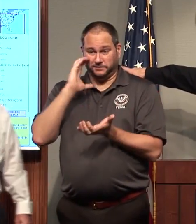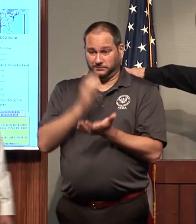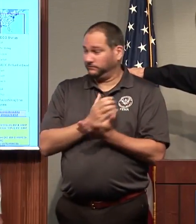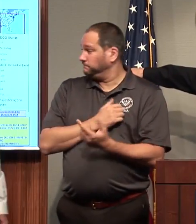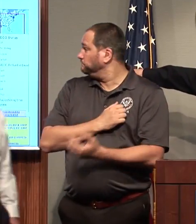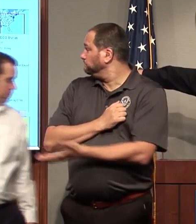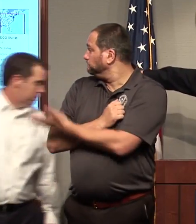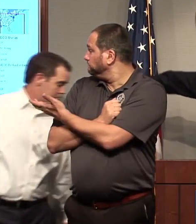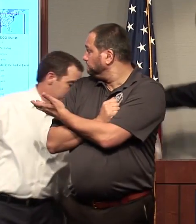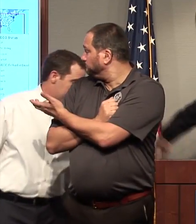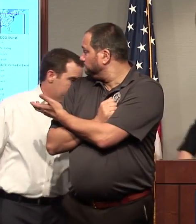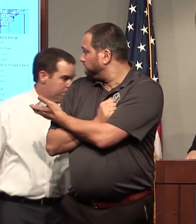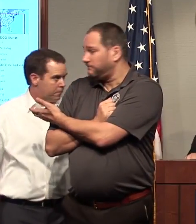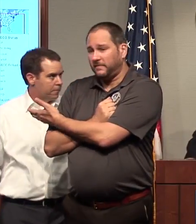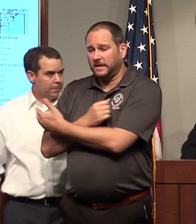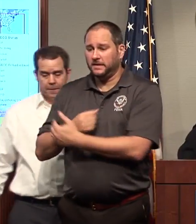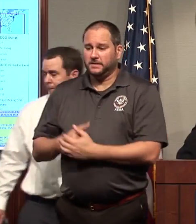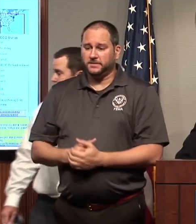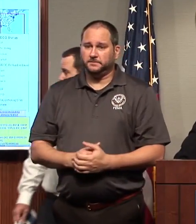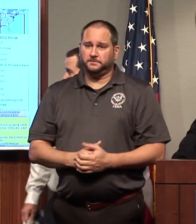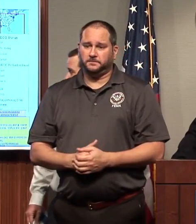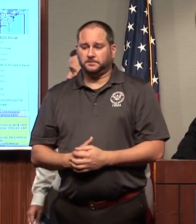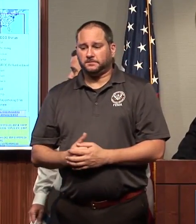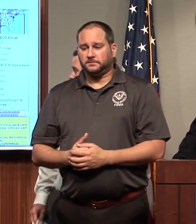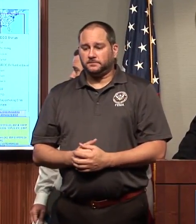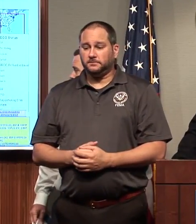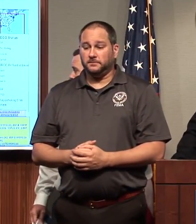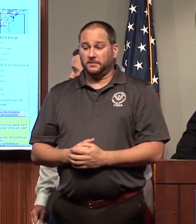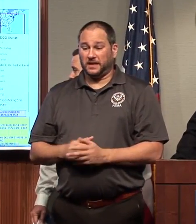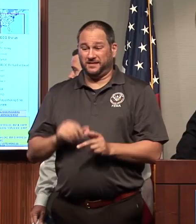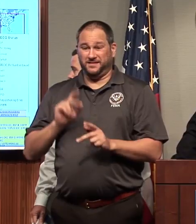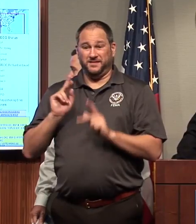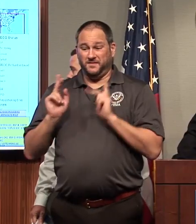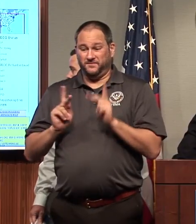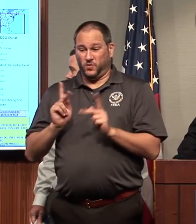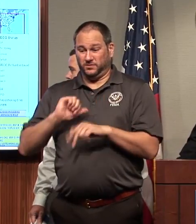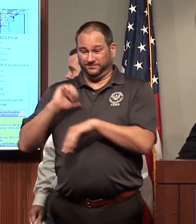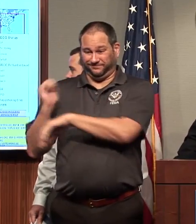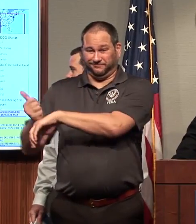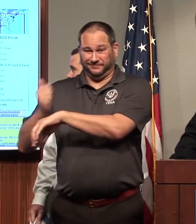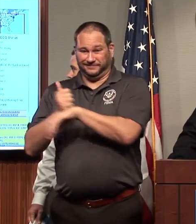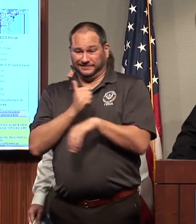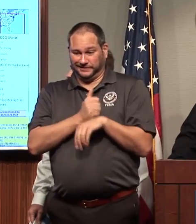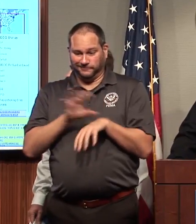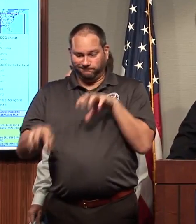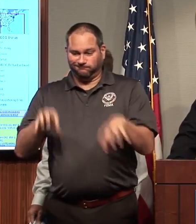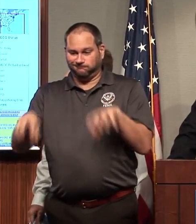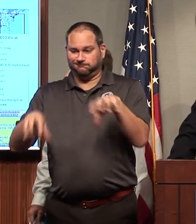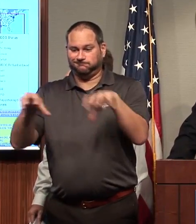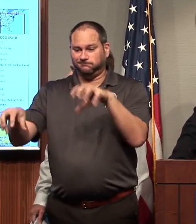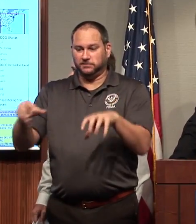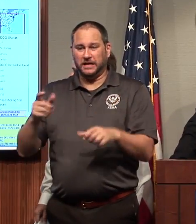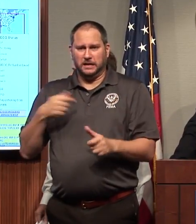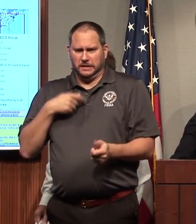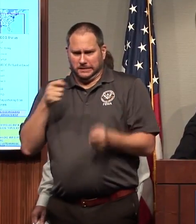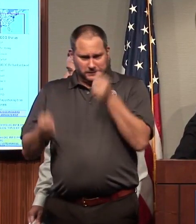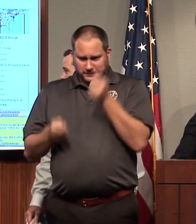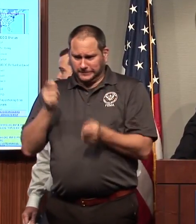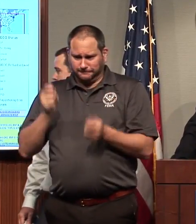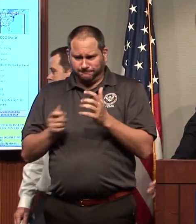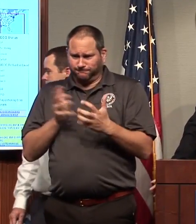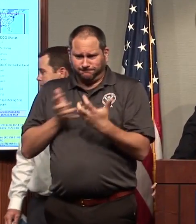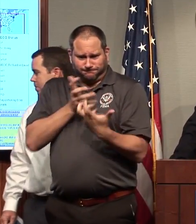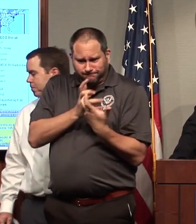is our forced laydown to show how dynamic this response is. But as